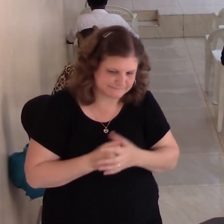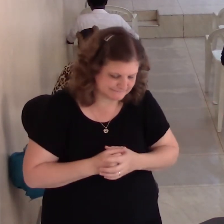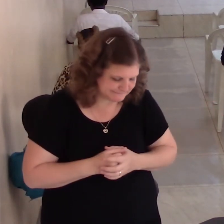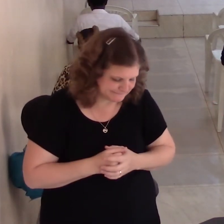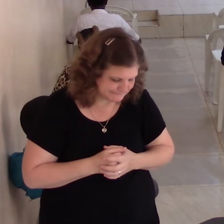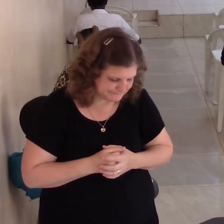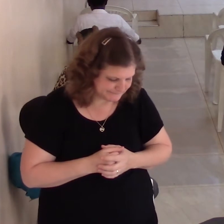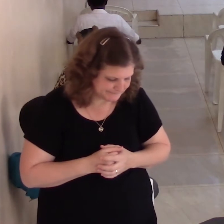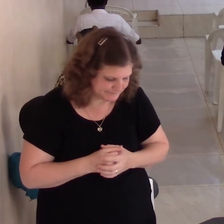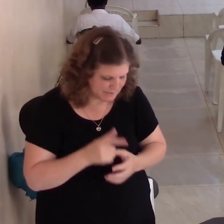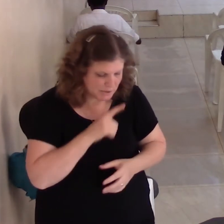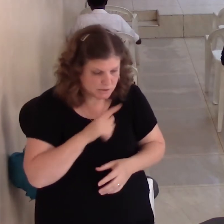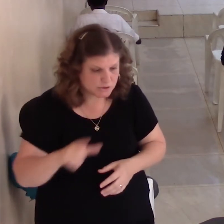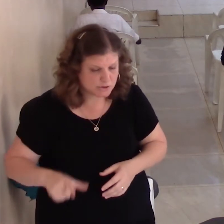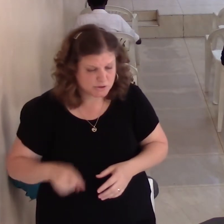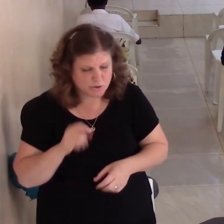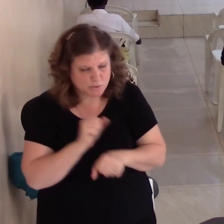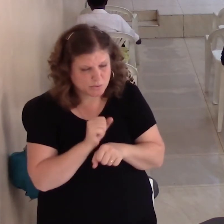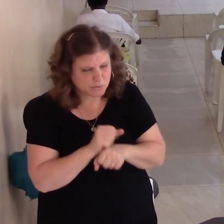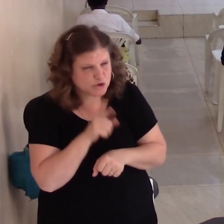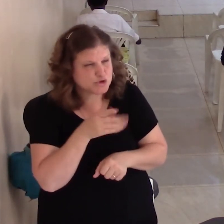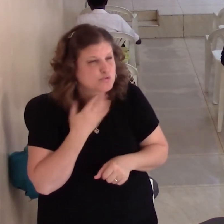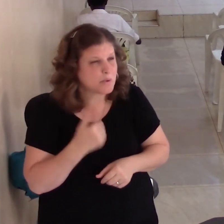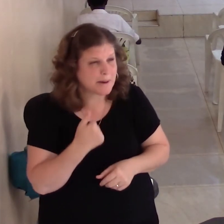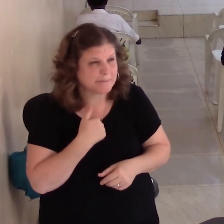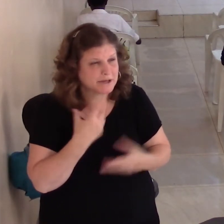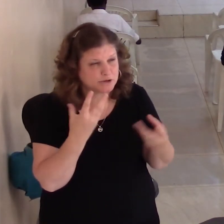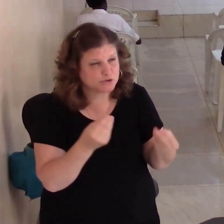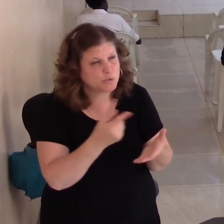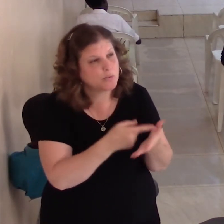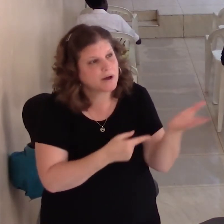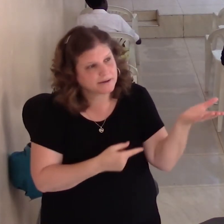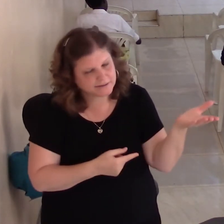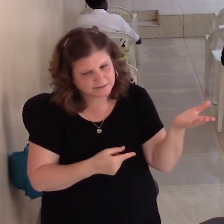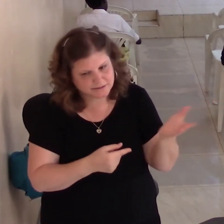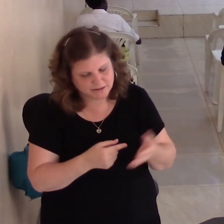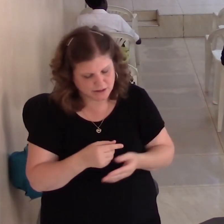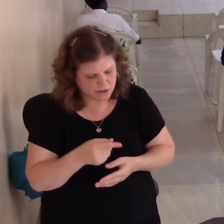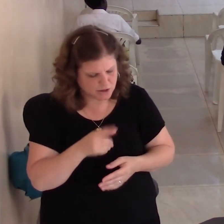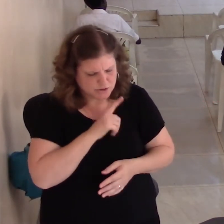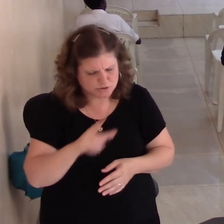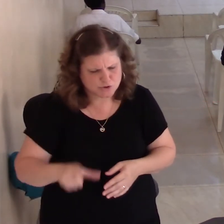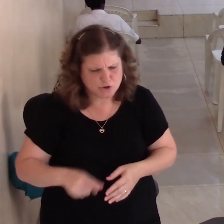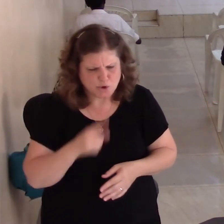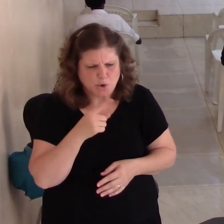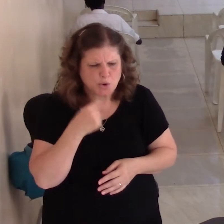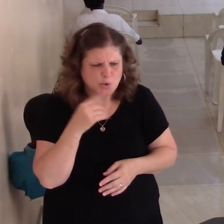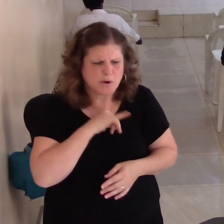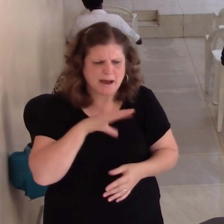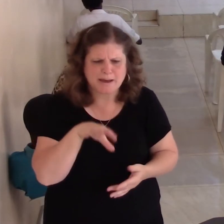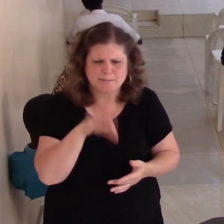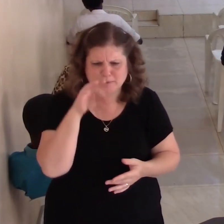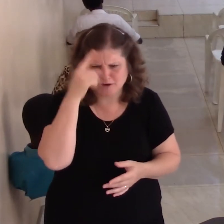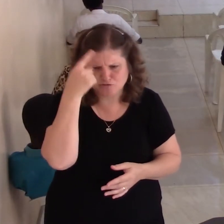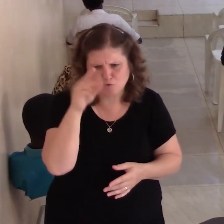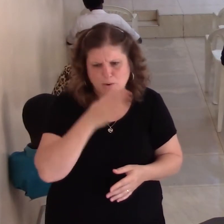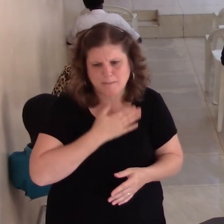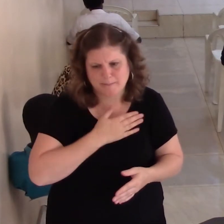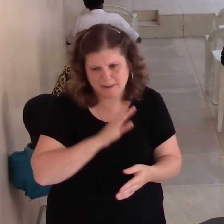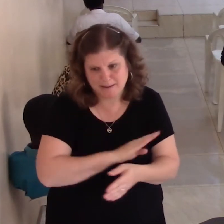Lord, what work do you want me to do? Lord, what should I do in my business? Lord, who should I hire for my business? Lord, who should I do this for? What should I do